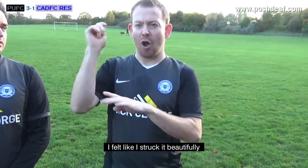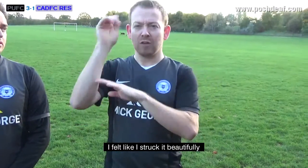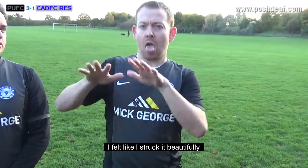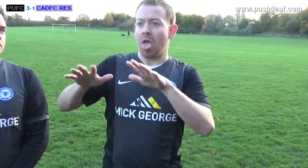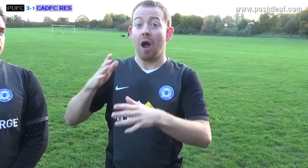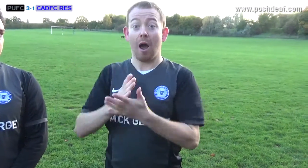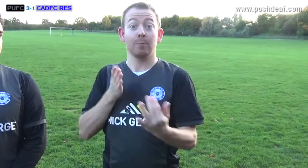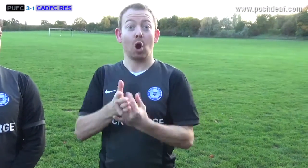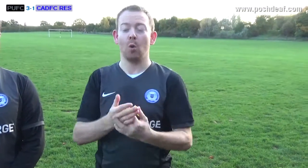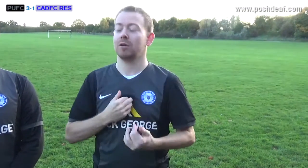I'm small.